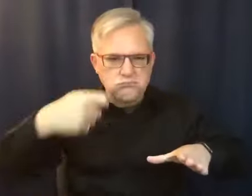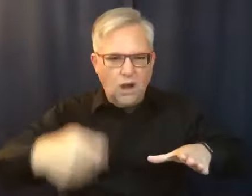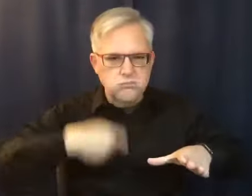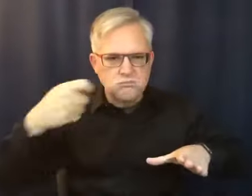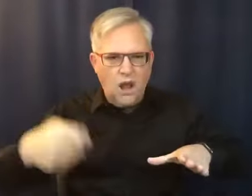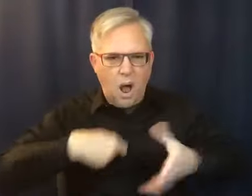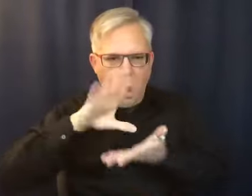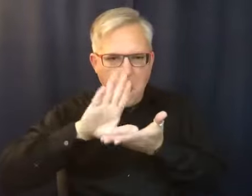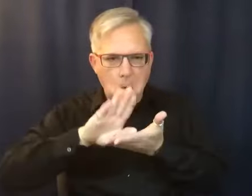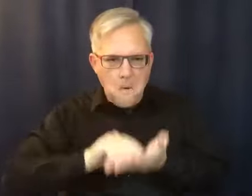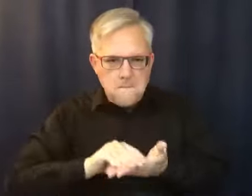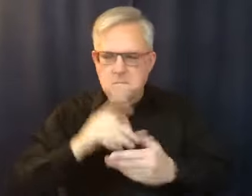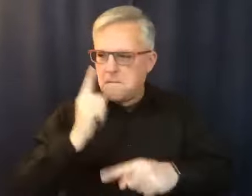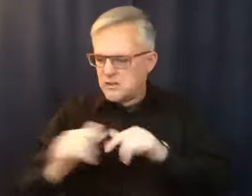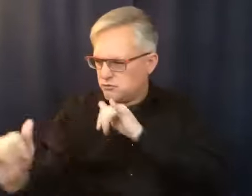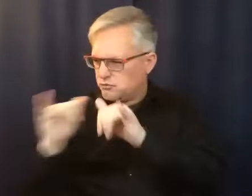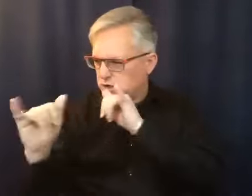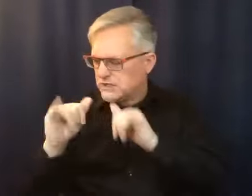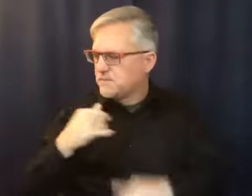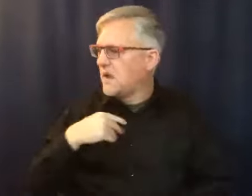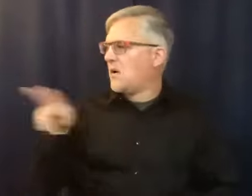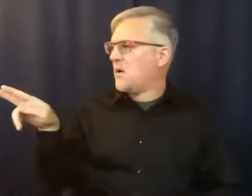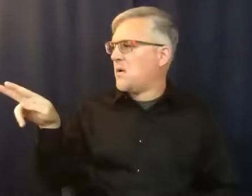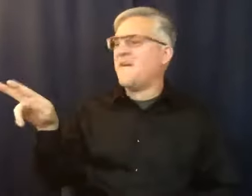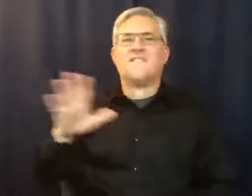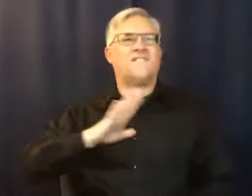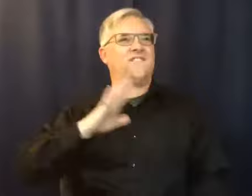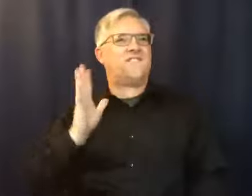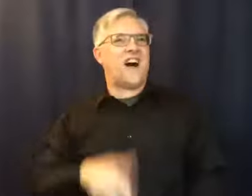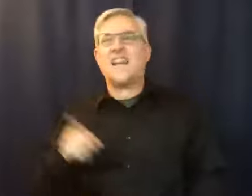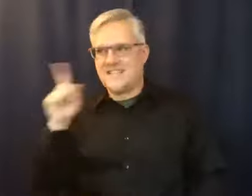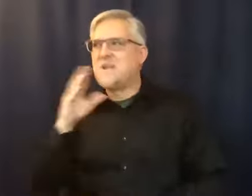had seen the man who was going to be my source because I could go back to eating again.